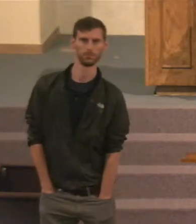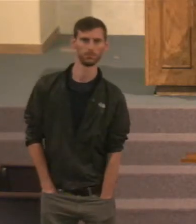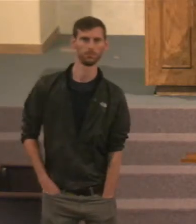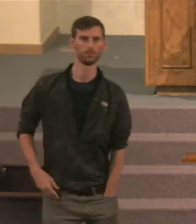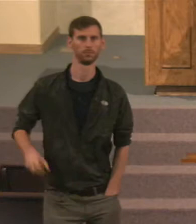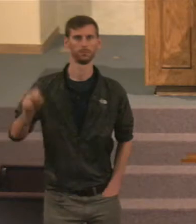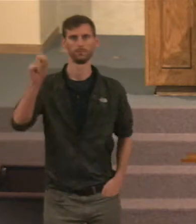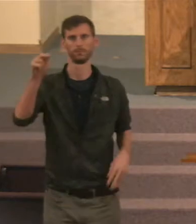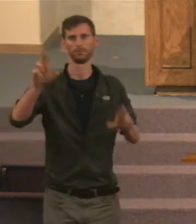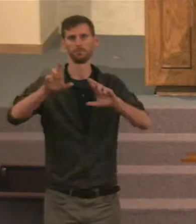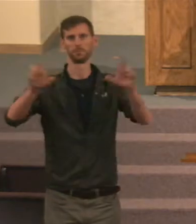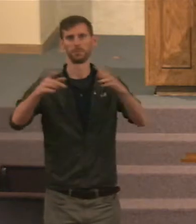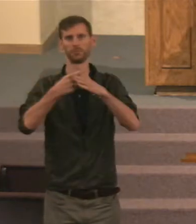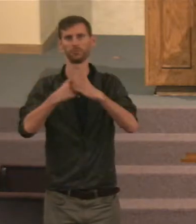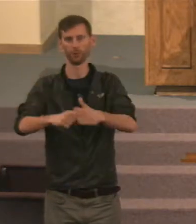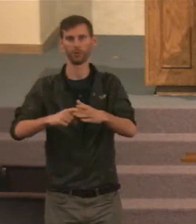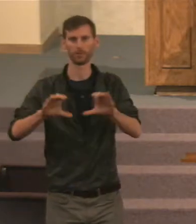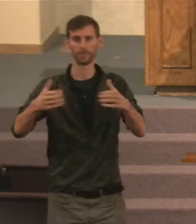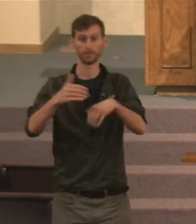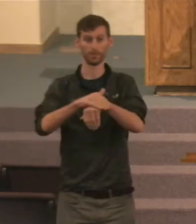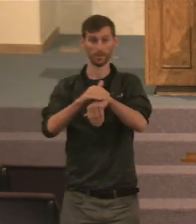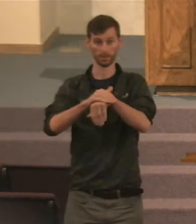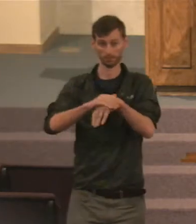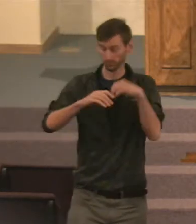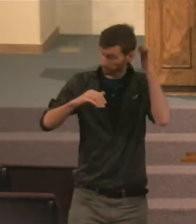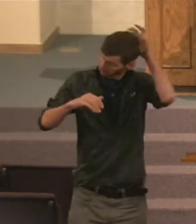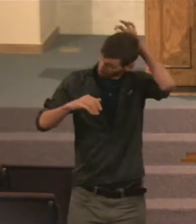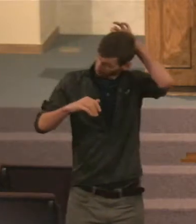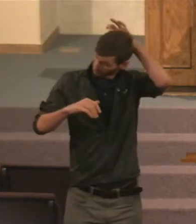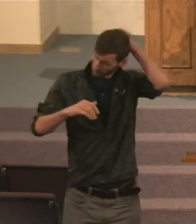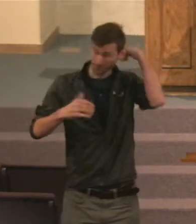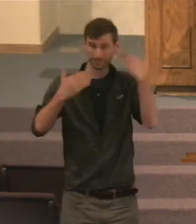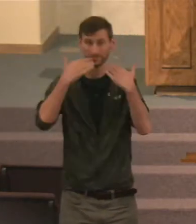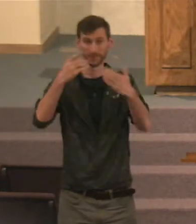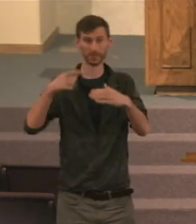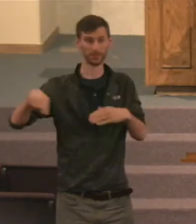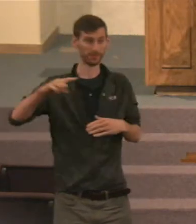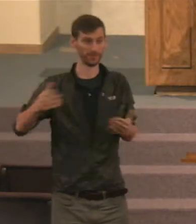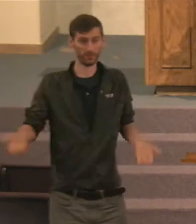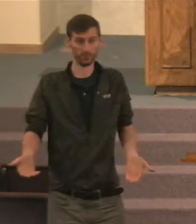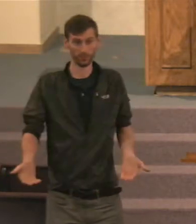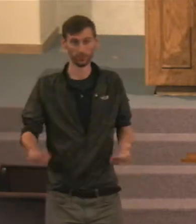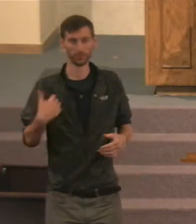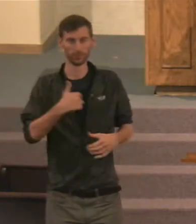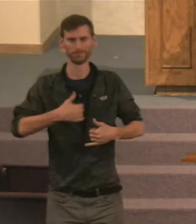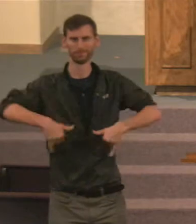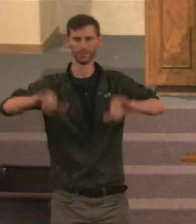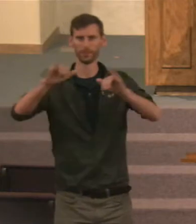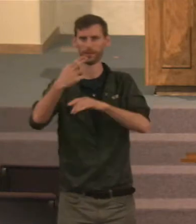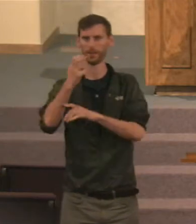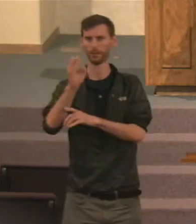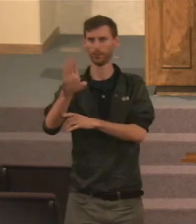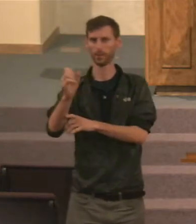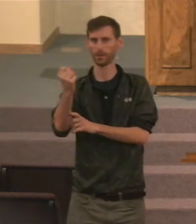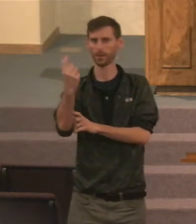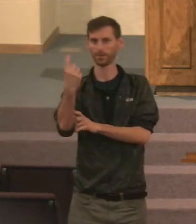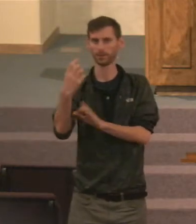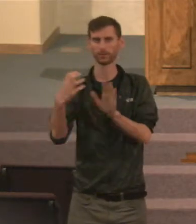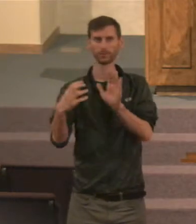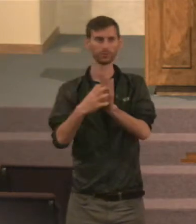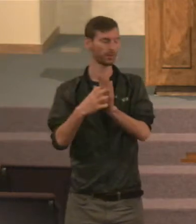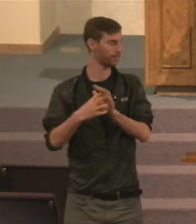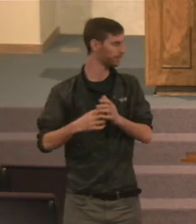Okay, we're ready to get started in our class tonight. Appreciate your being here. We're still in Hebrews chapter 11, or